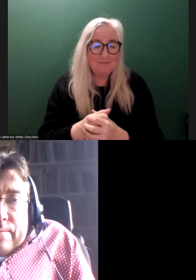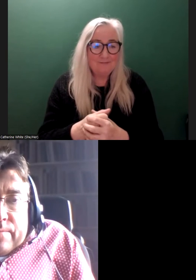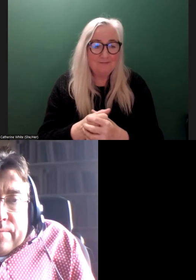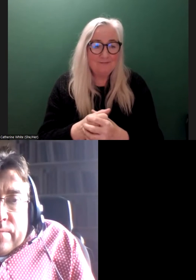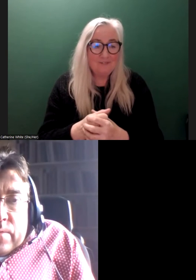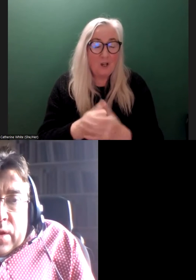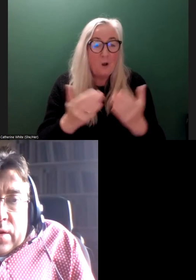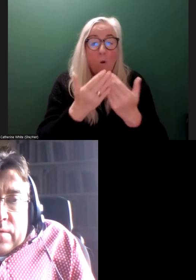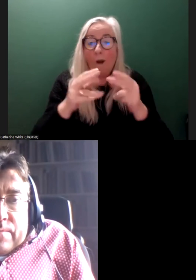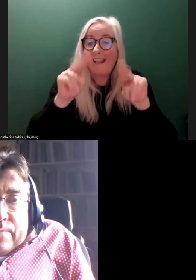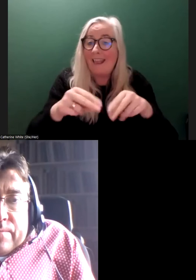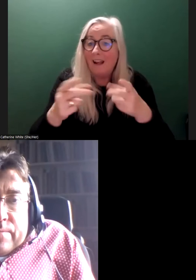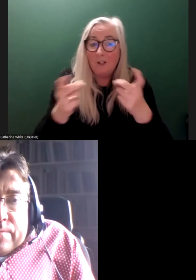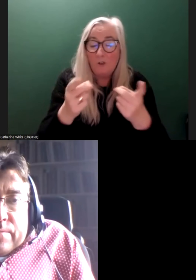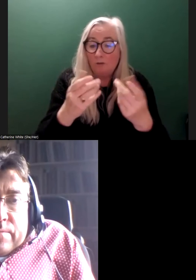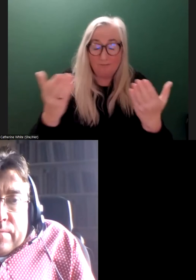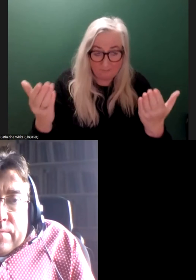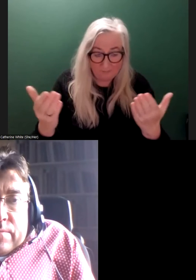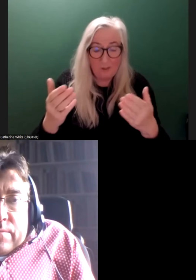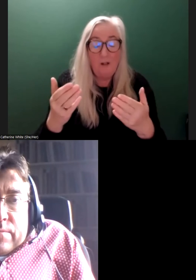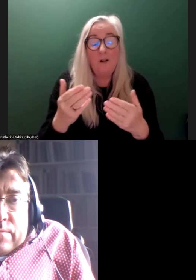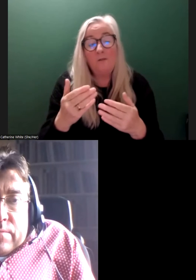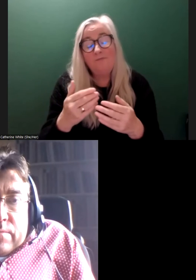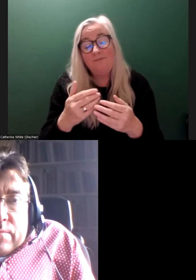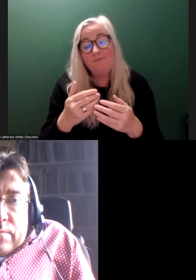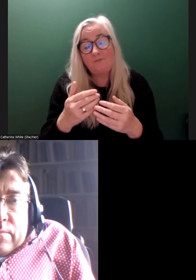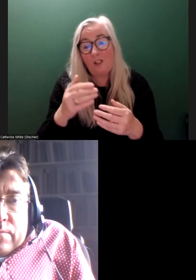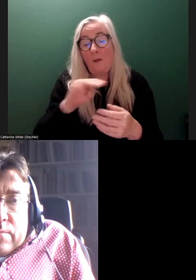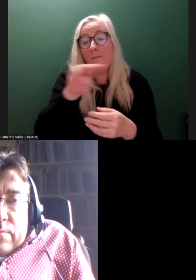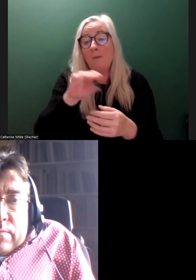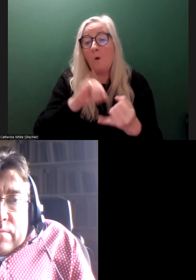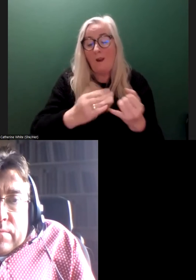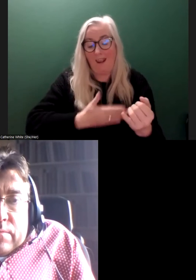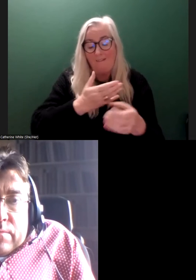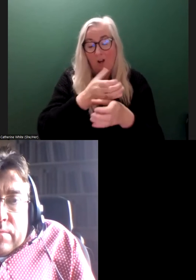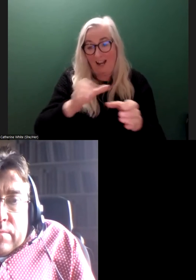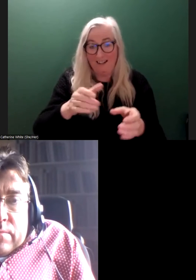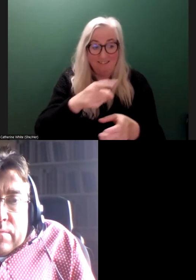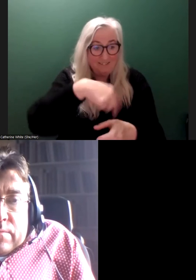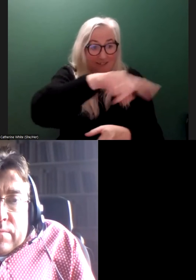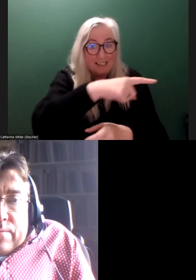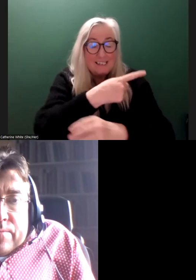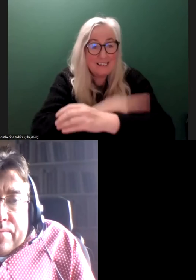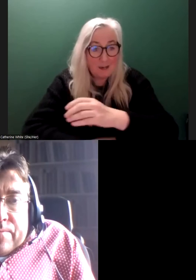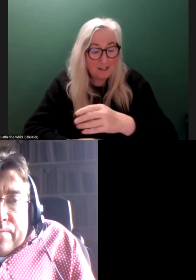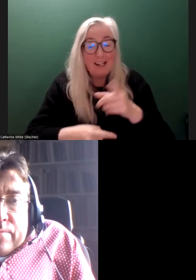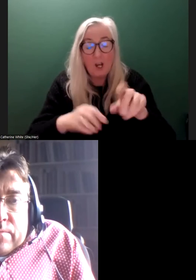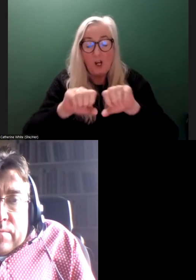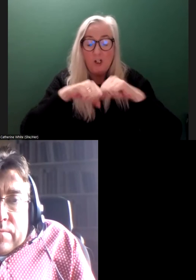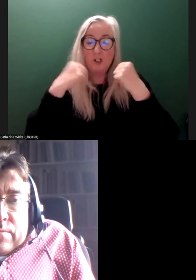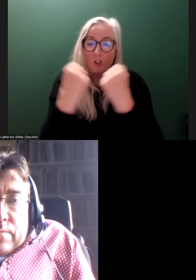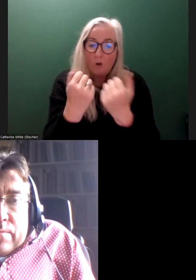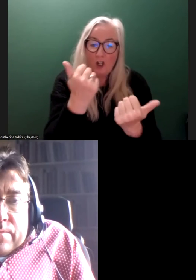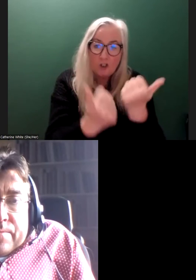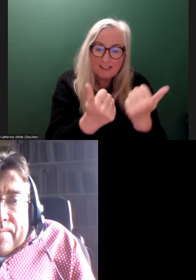What can we do about those? Well, I think most of the big issue for people living in rural areas and are disabled. It's a social justice as well as a climate